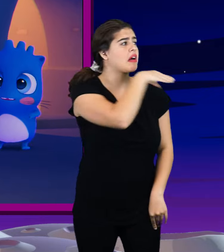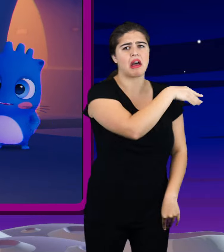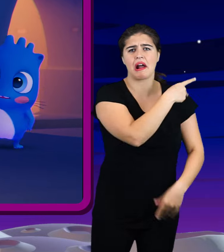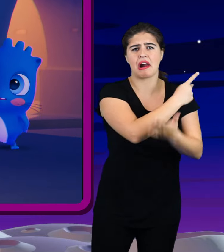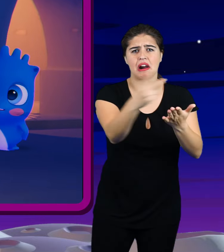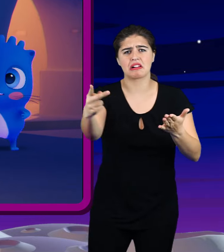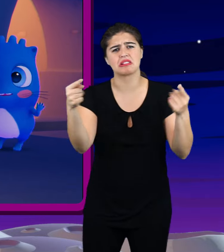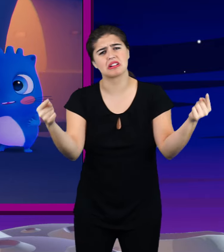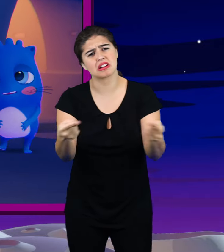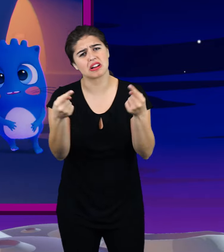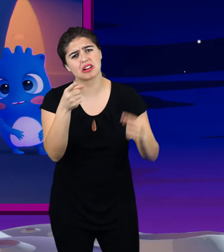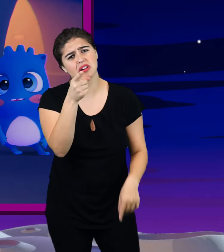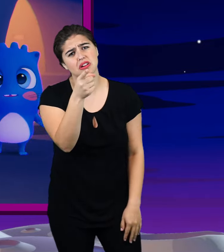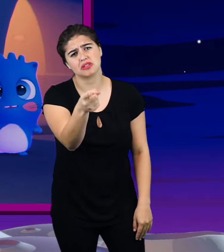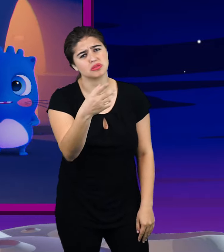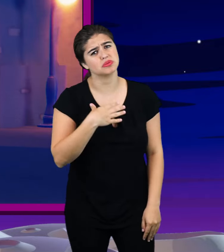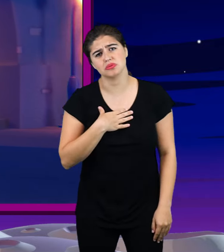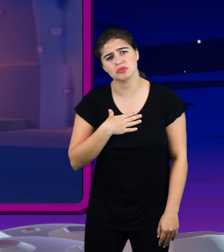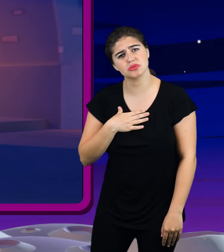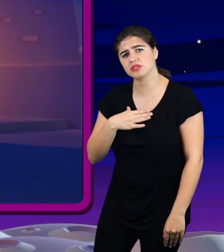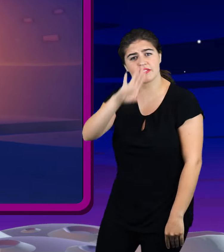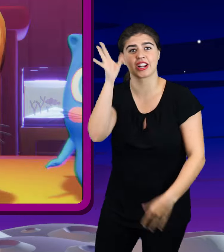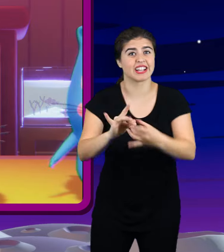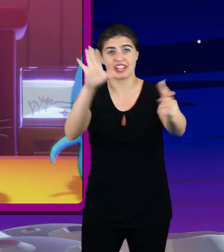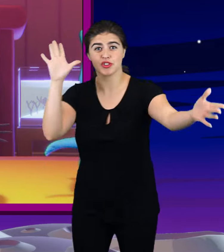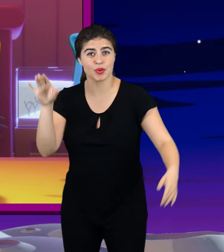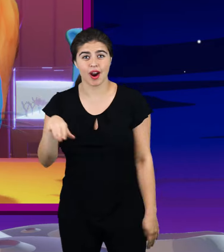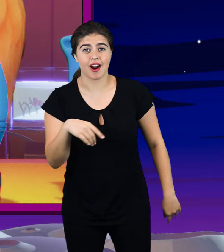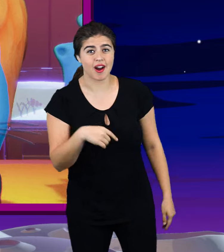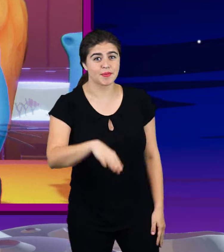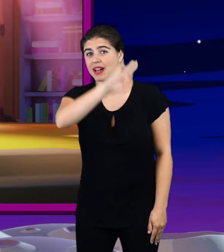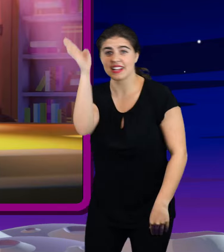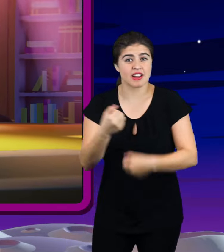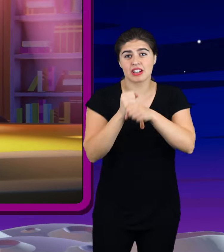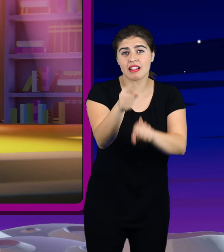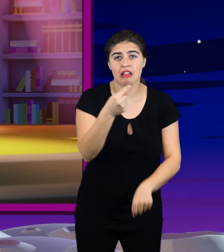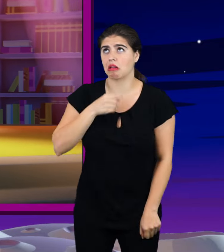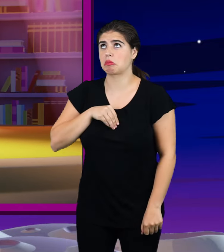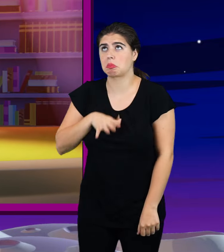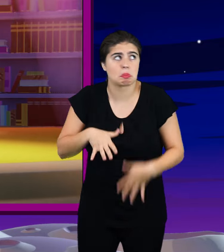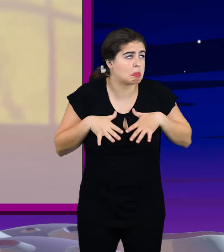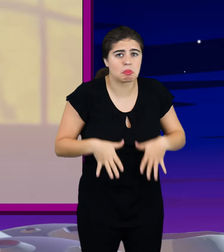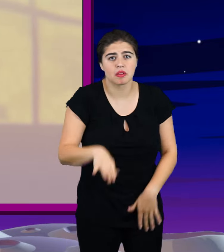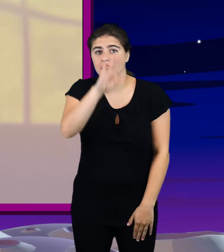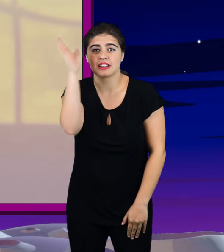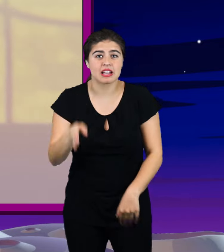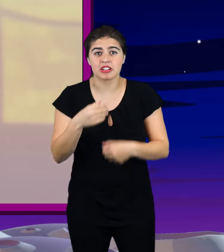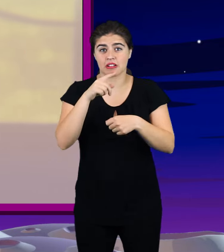lie and fail you Never gonna give you up Never gonna let you down Never gonna run